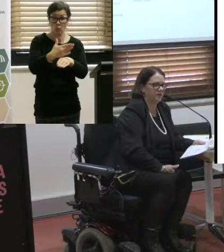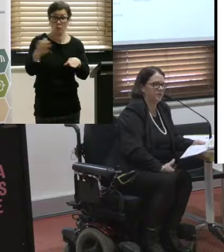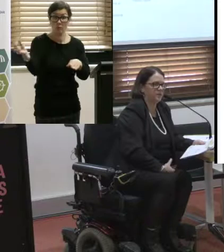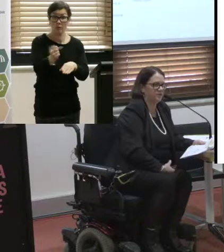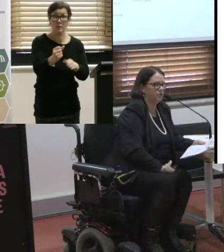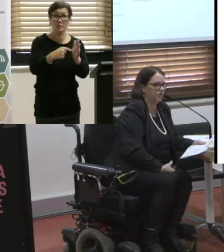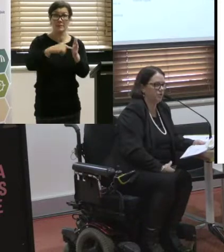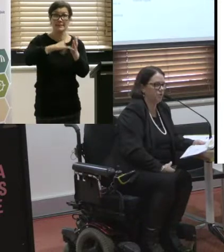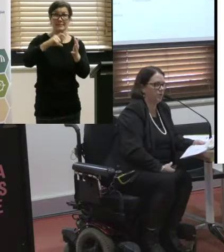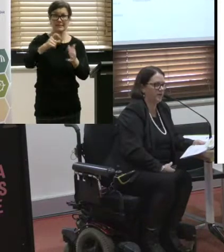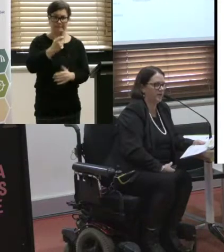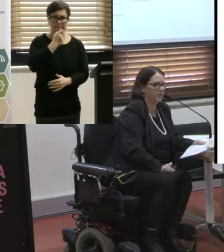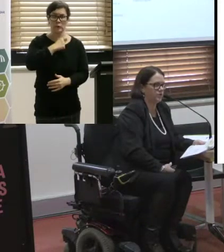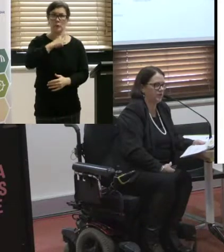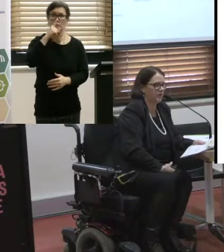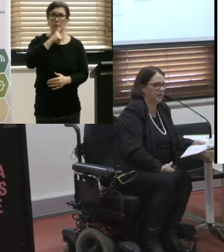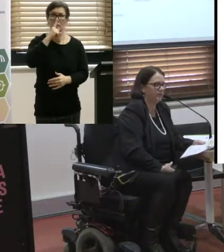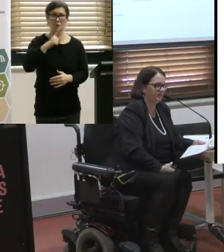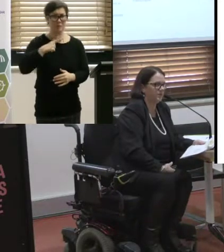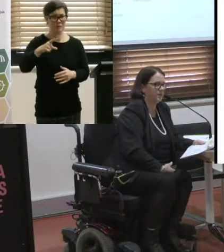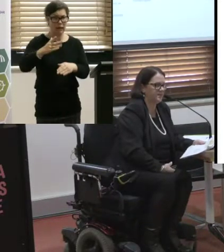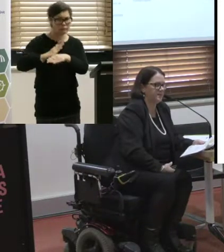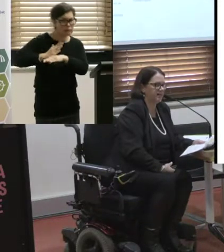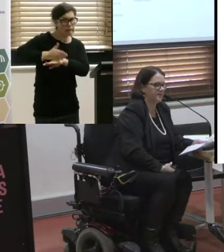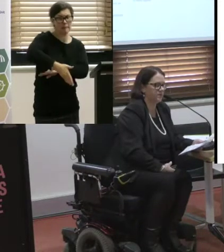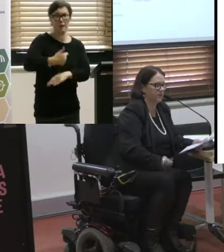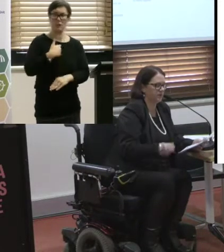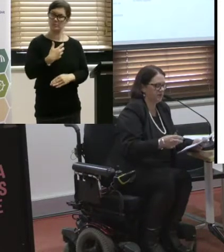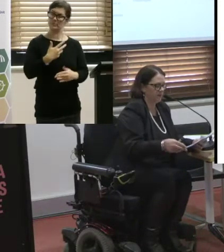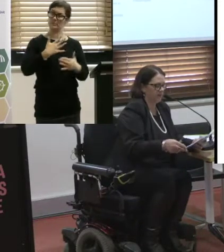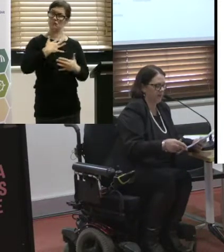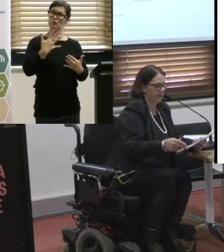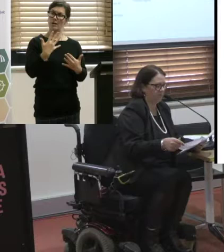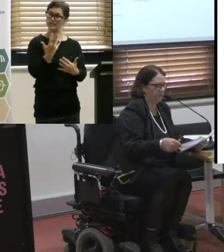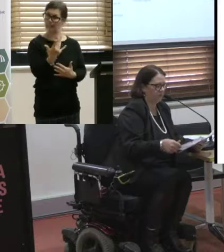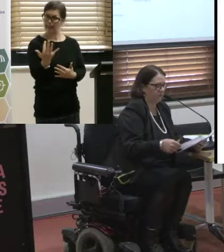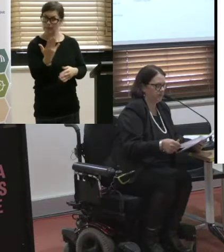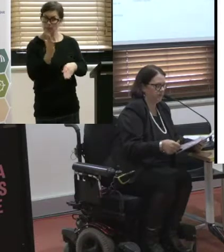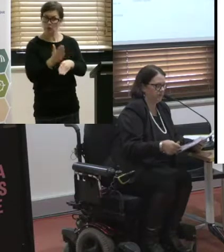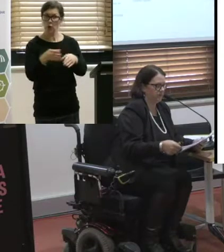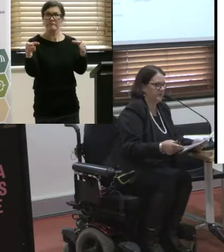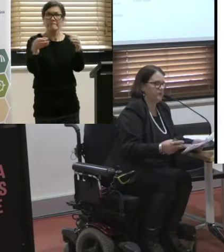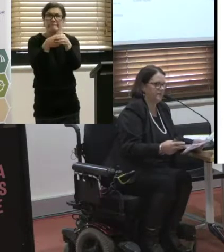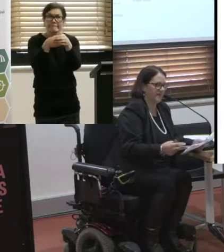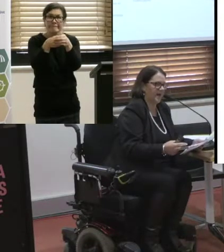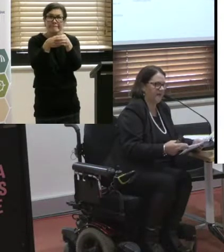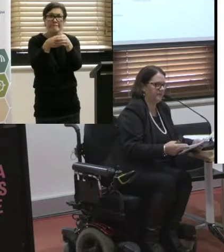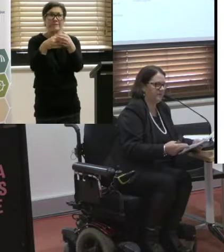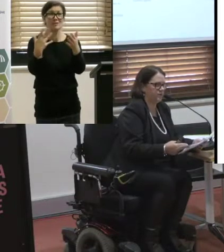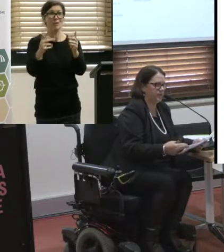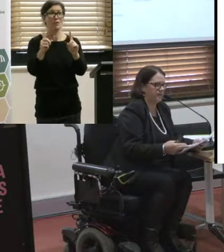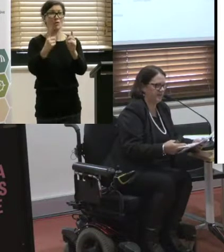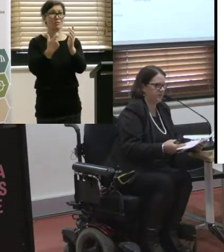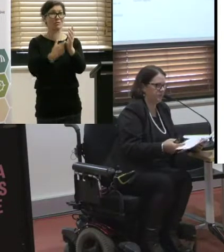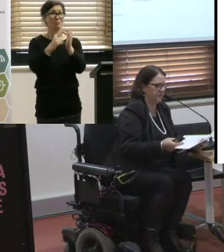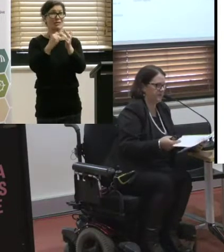TSC for them to do their core work that they do. That really surprised me. So for what resource they have,